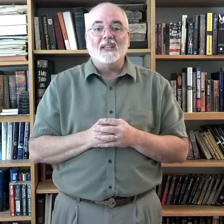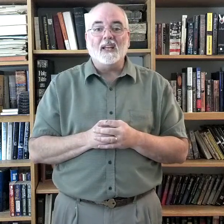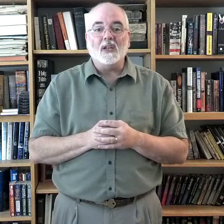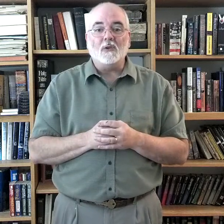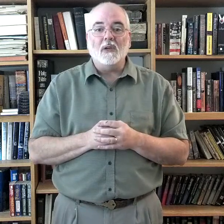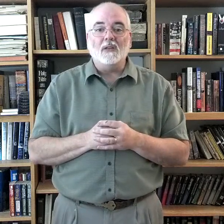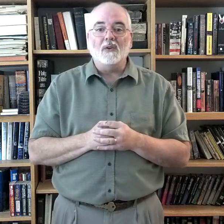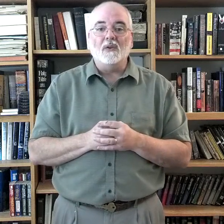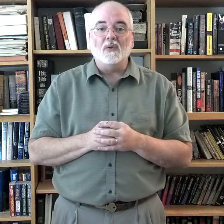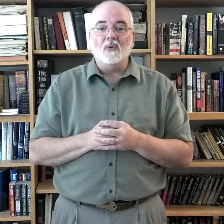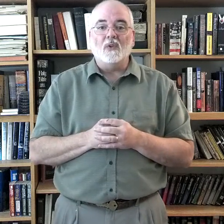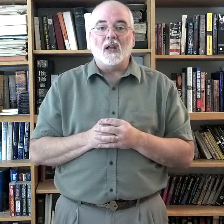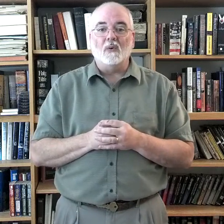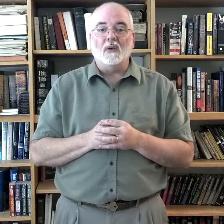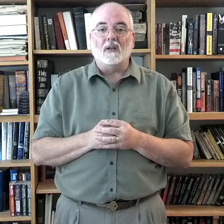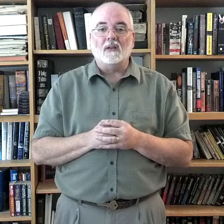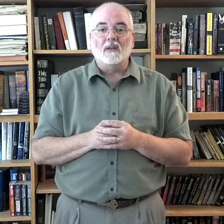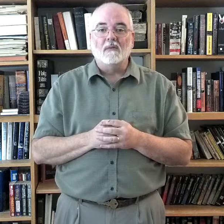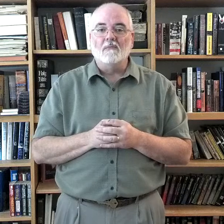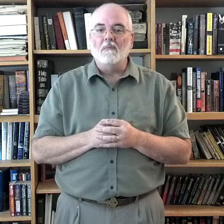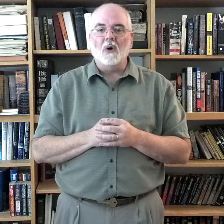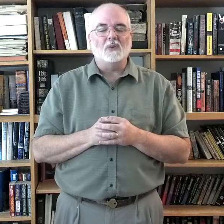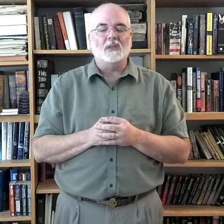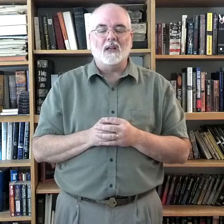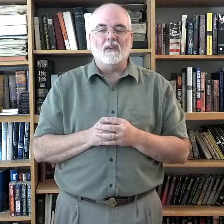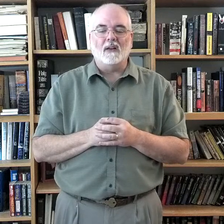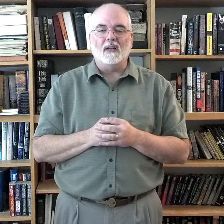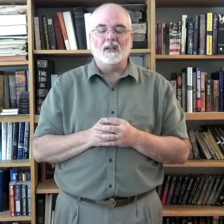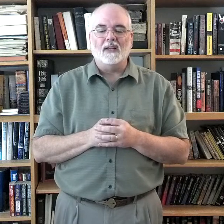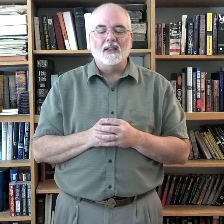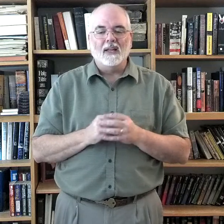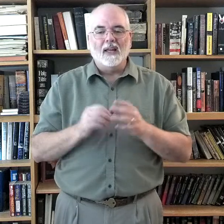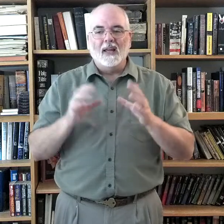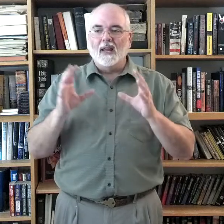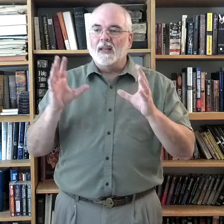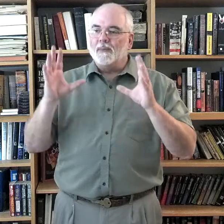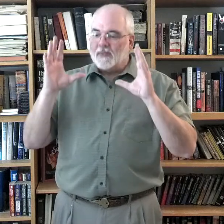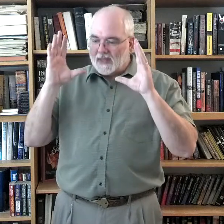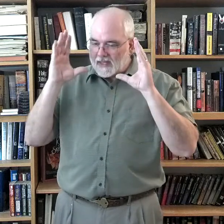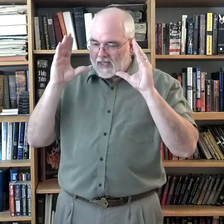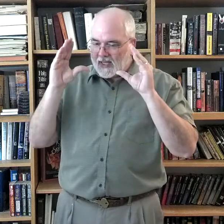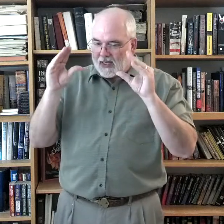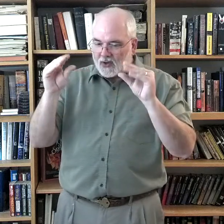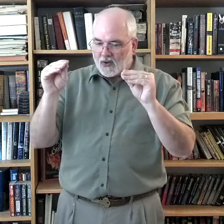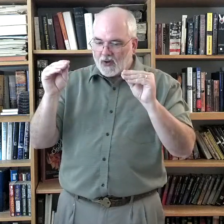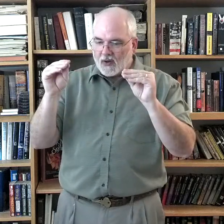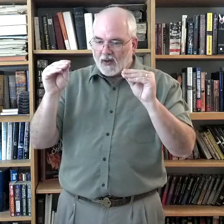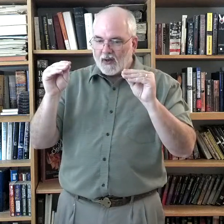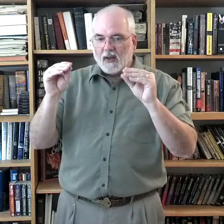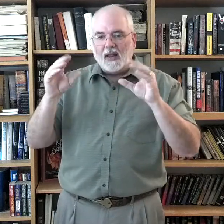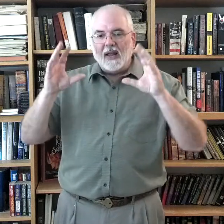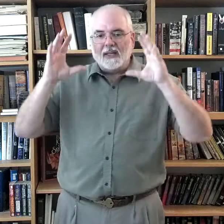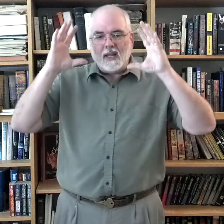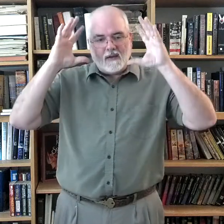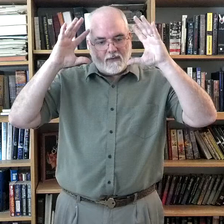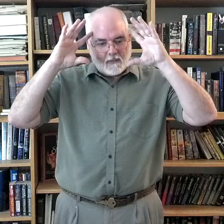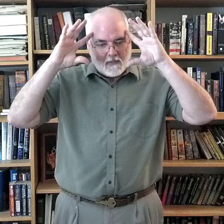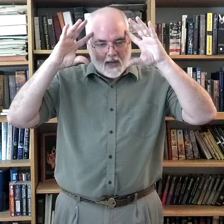Teach me to do thy will. Most lovingly. Teach. Take from my